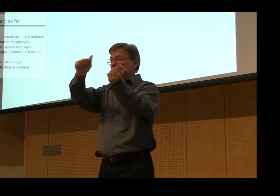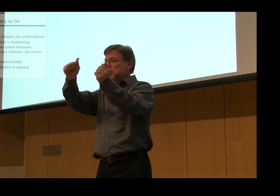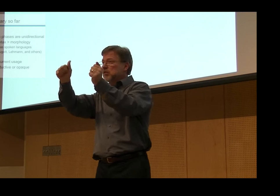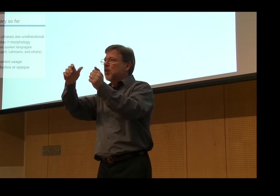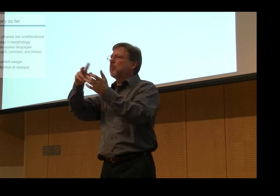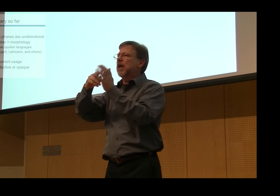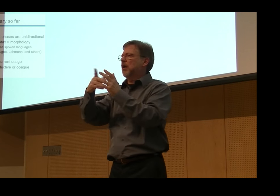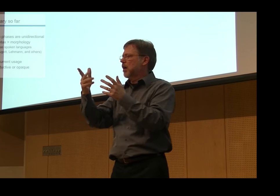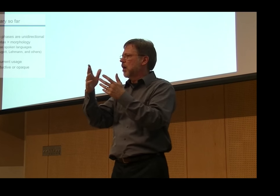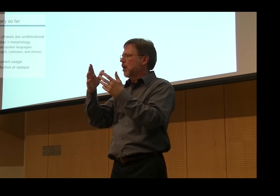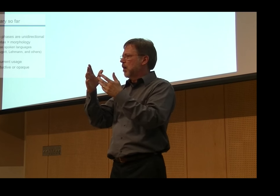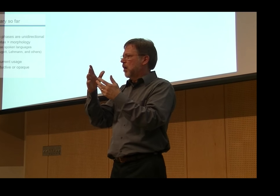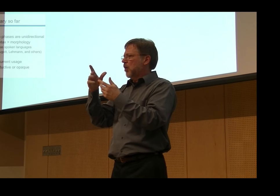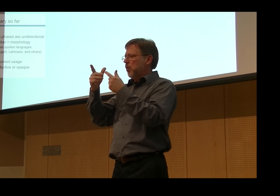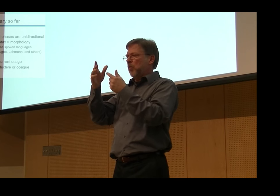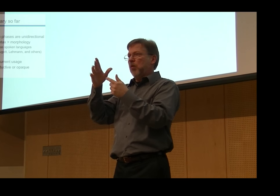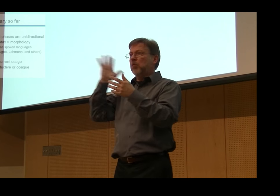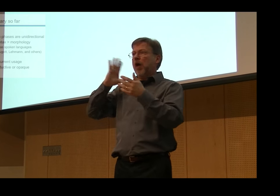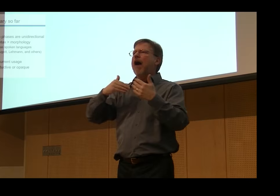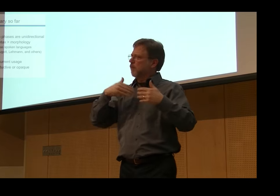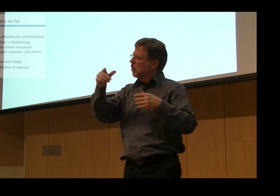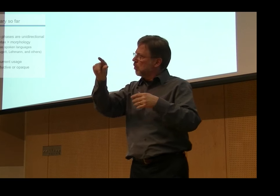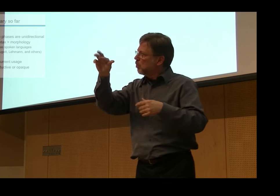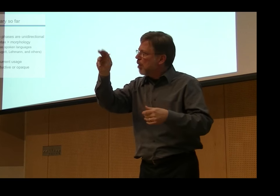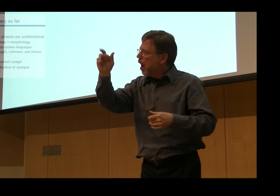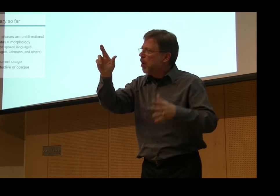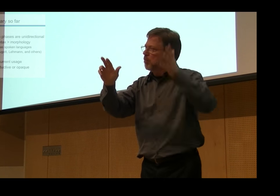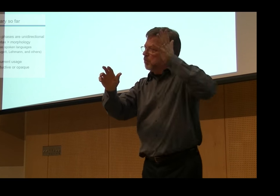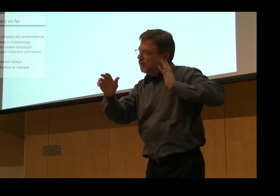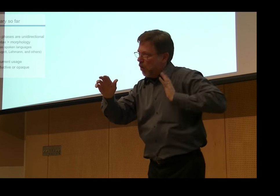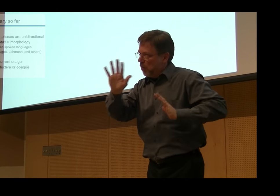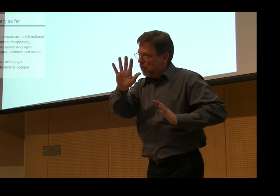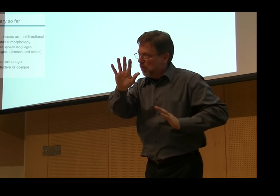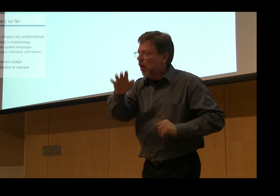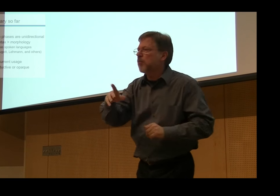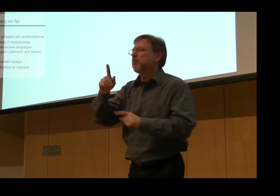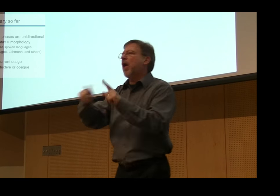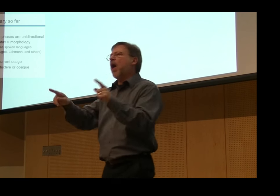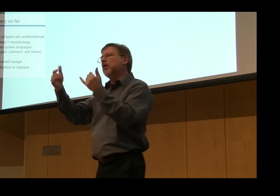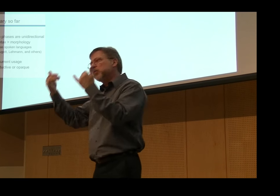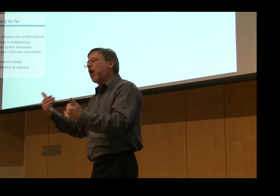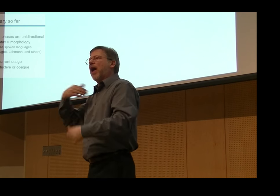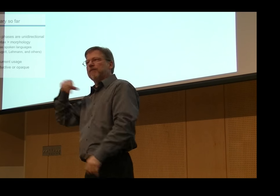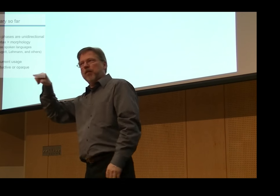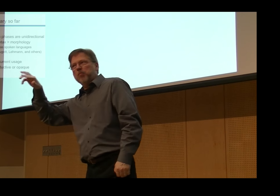historical linguistics research to inform our work, and the development of our